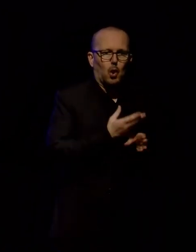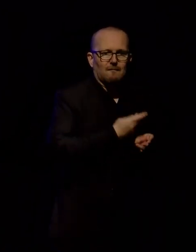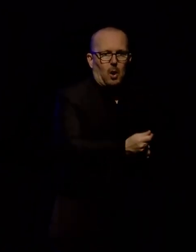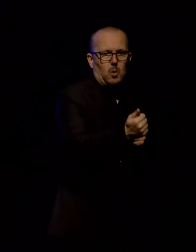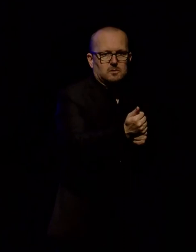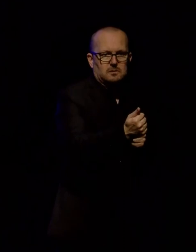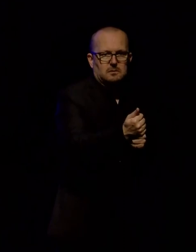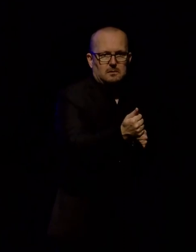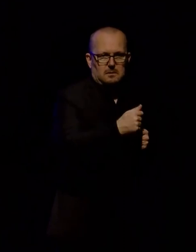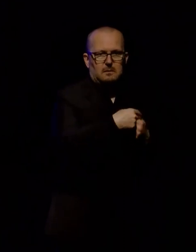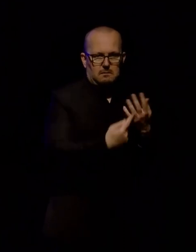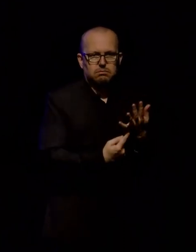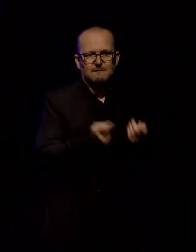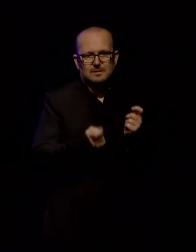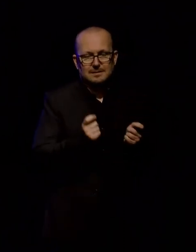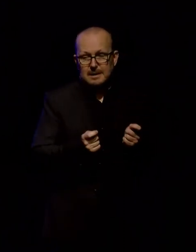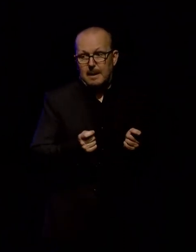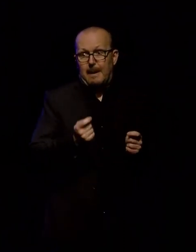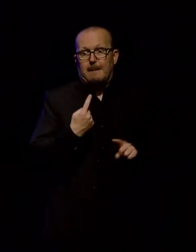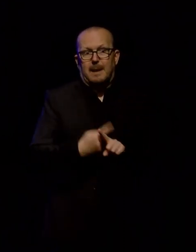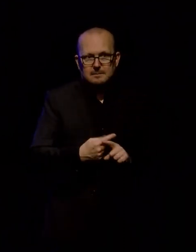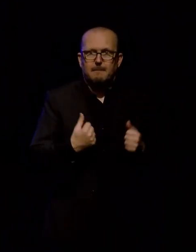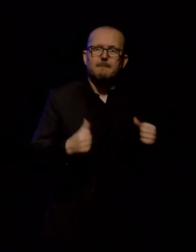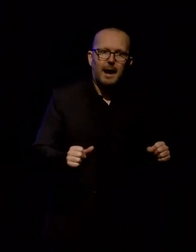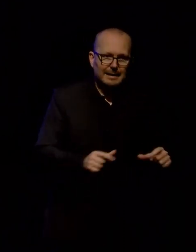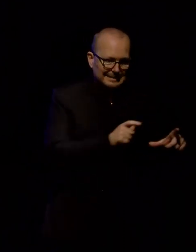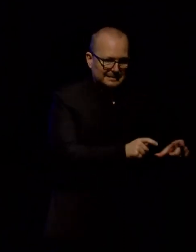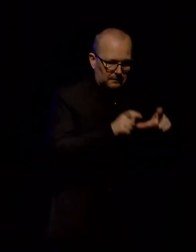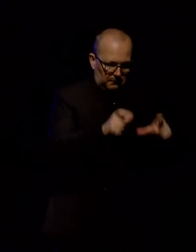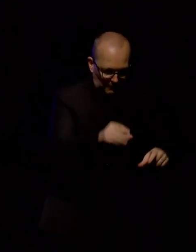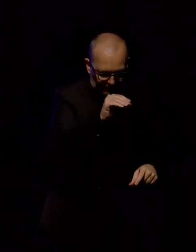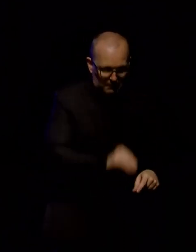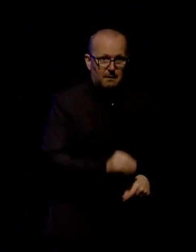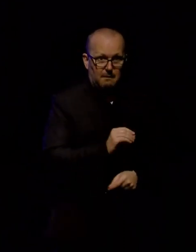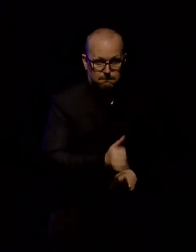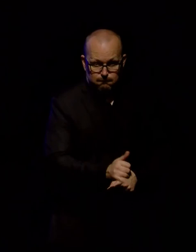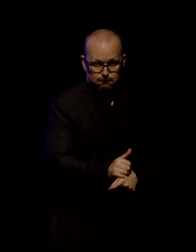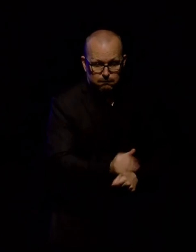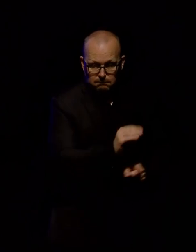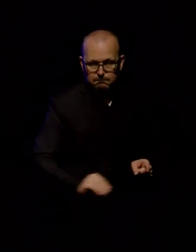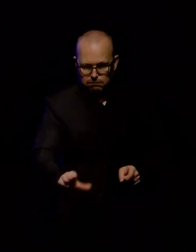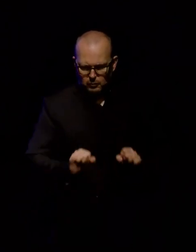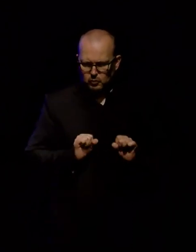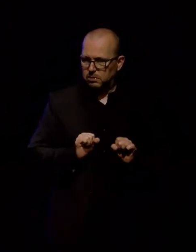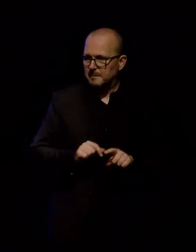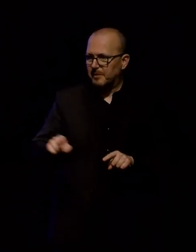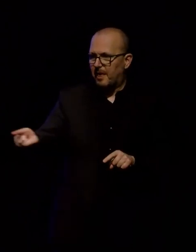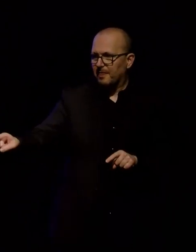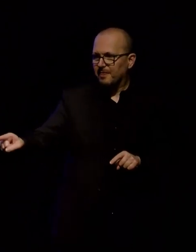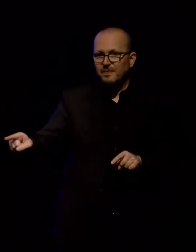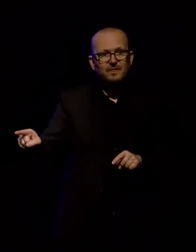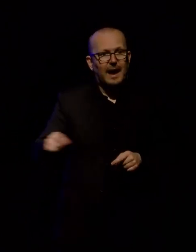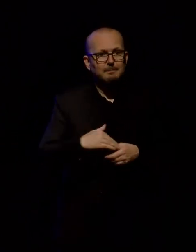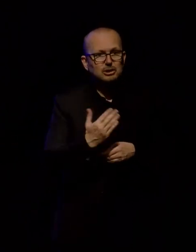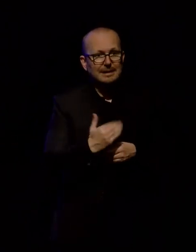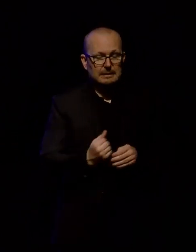And most importantly, we have put some discs through these machines. And let me tell you, the Acronova NIMBY USB Plus, my friends, is living up to the